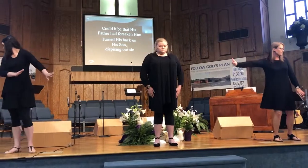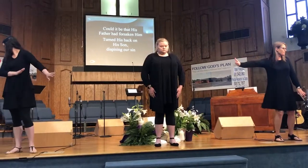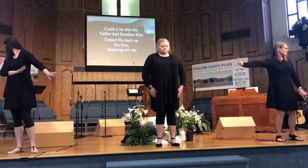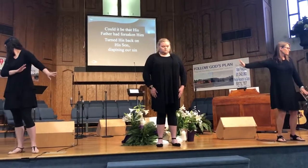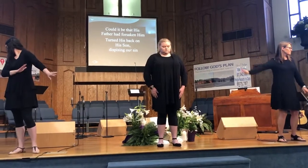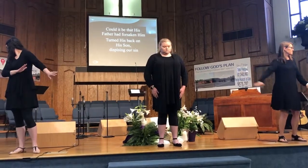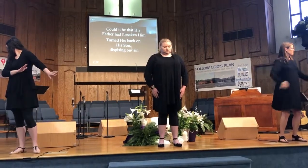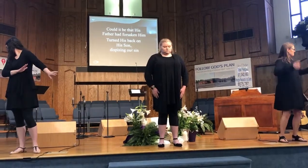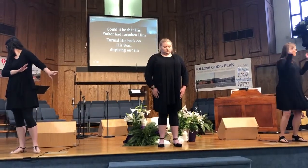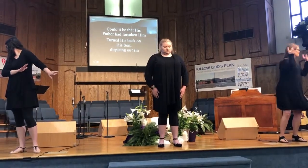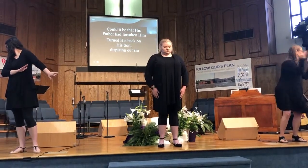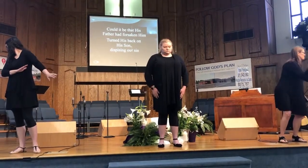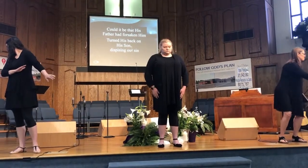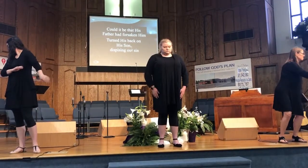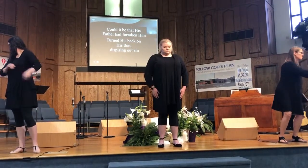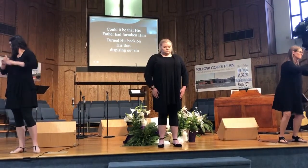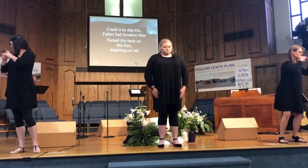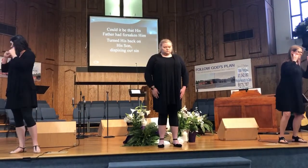in His hands